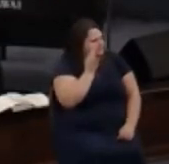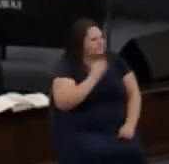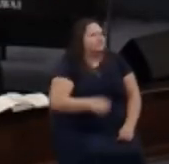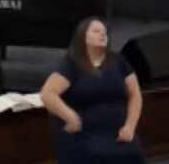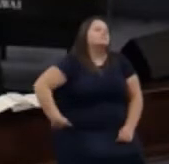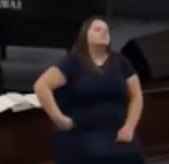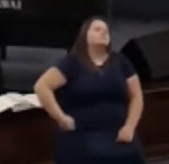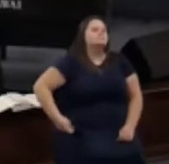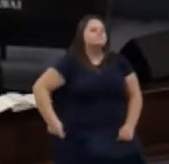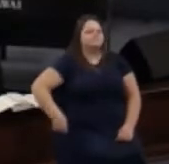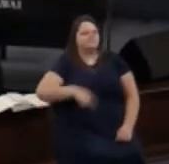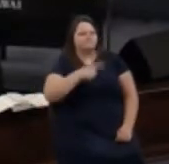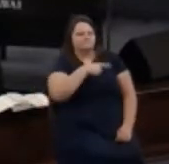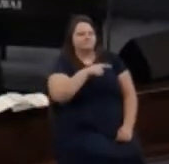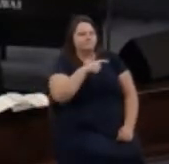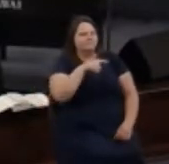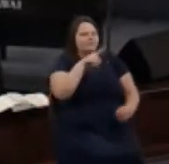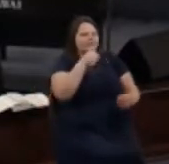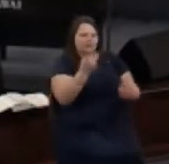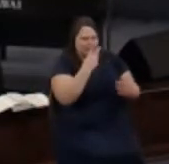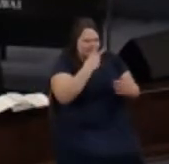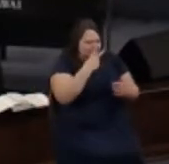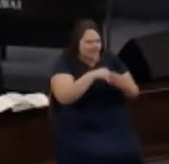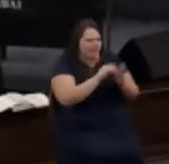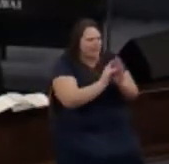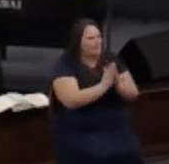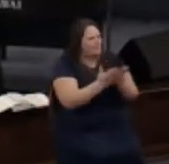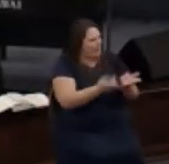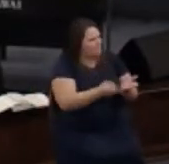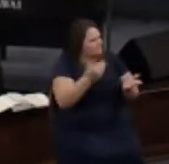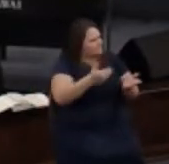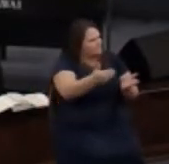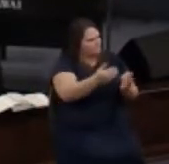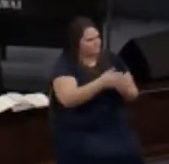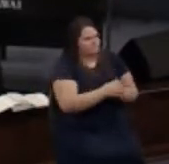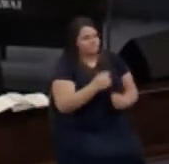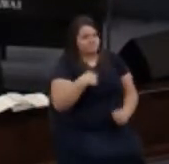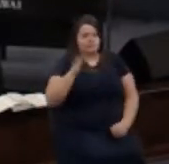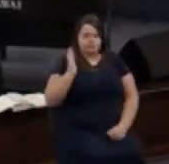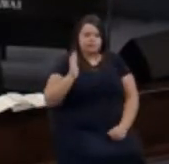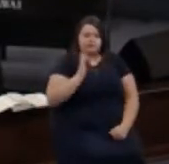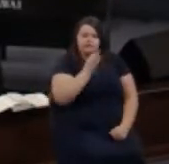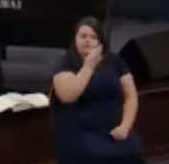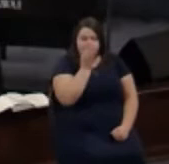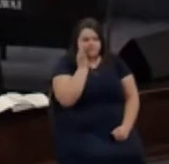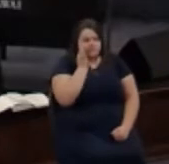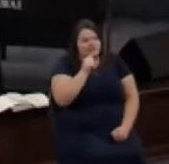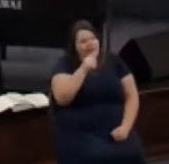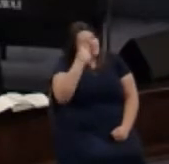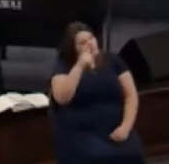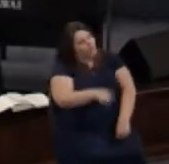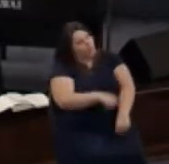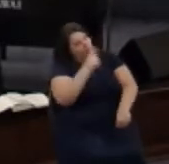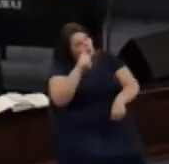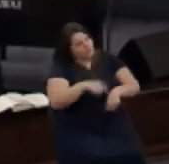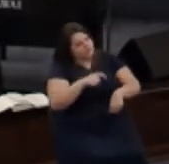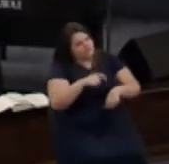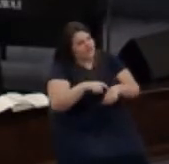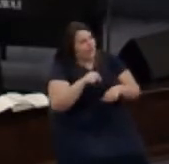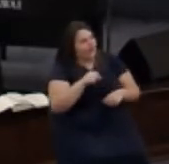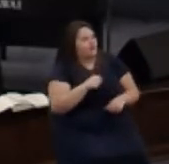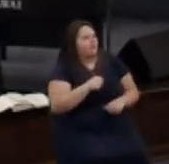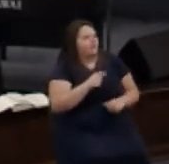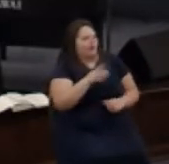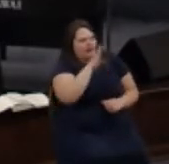is referred to in the Bible as much as it is now I fasted before and not for a long time or a prolonged time